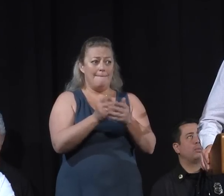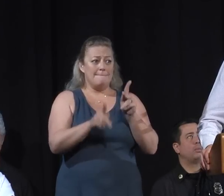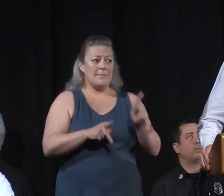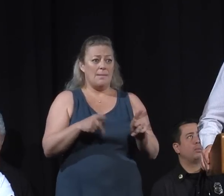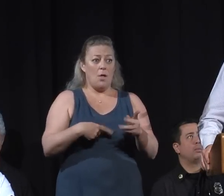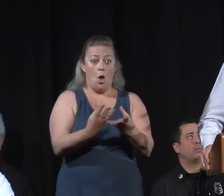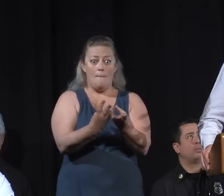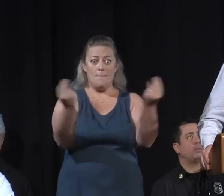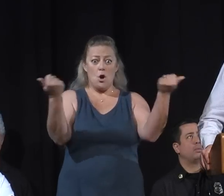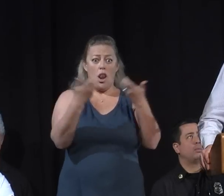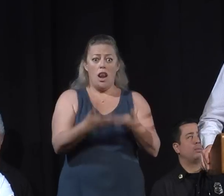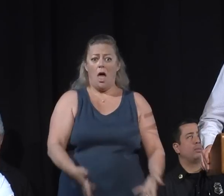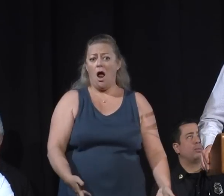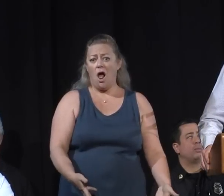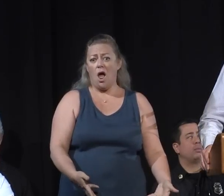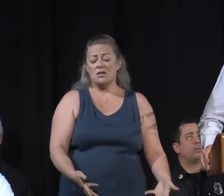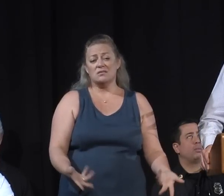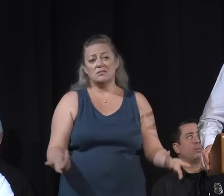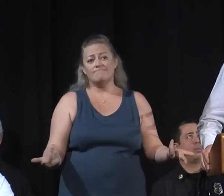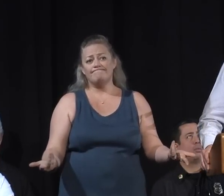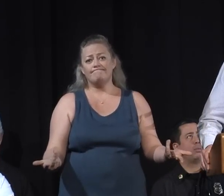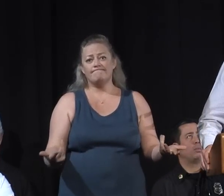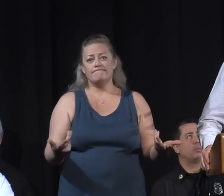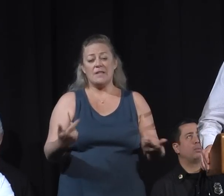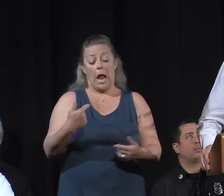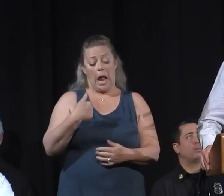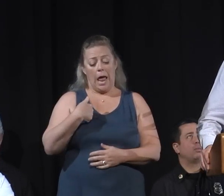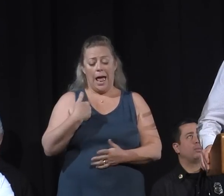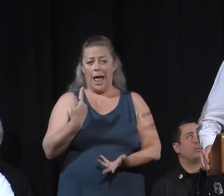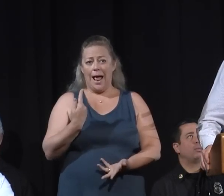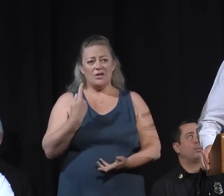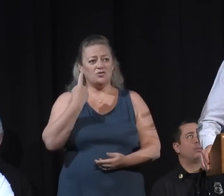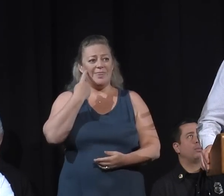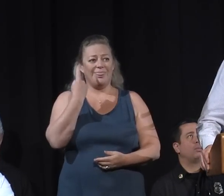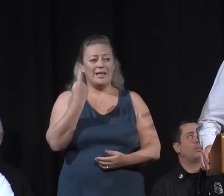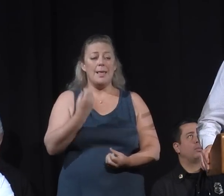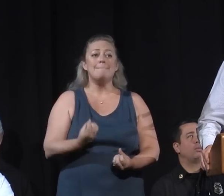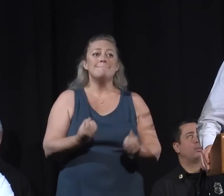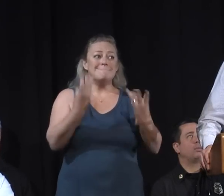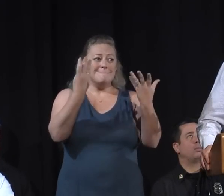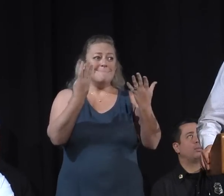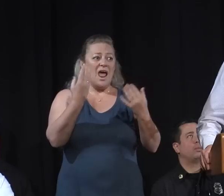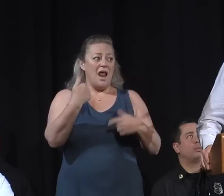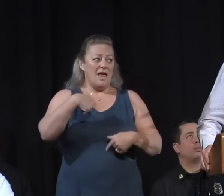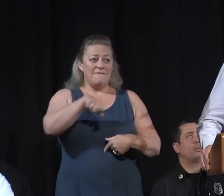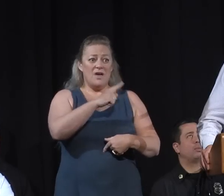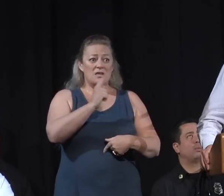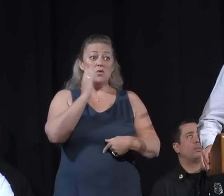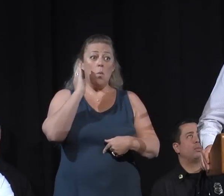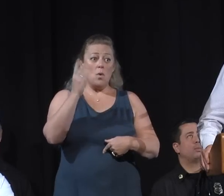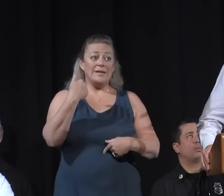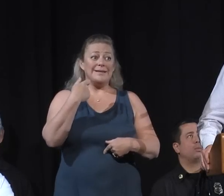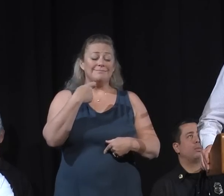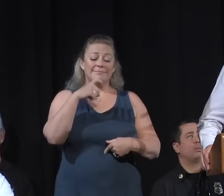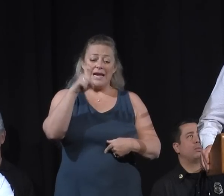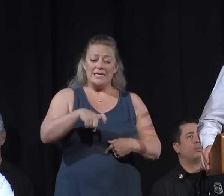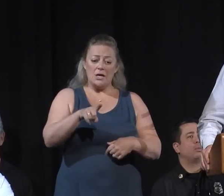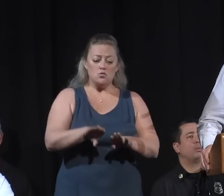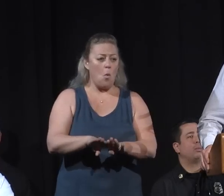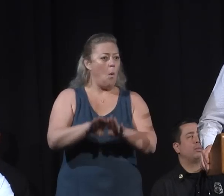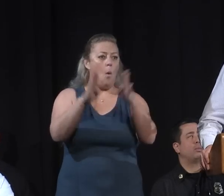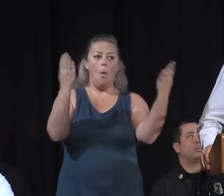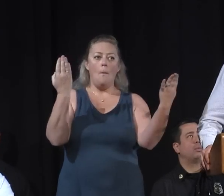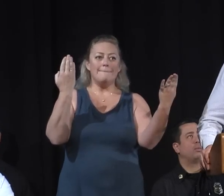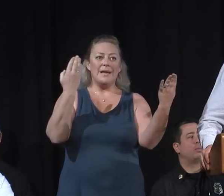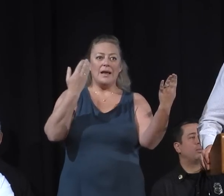were going, I just think that many of us are going to have to open up our homes. We